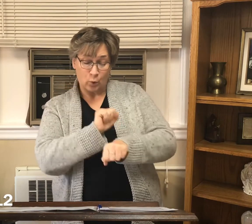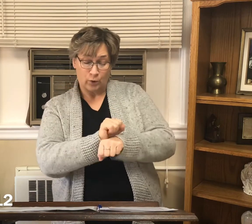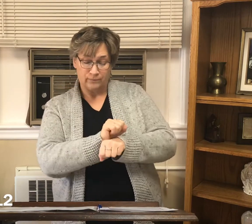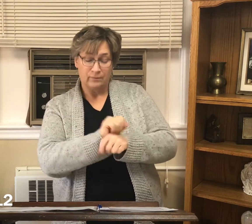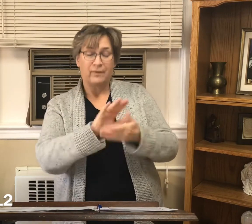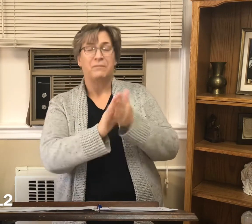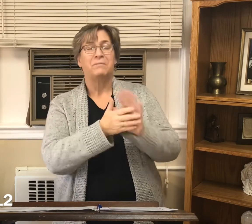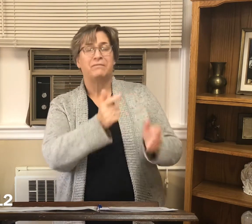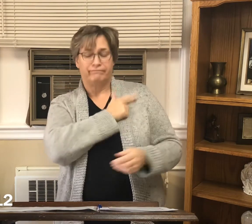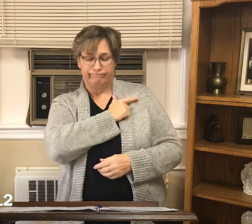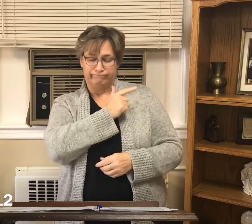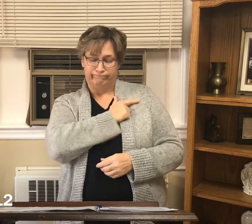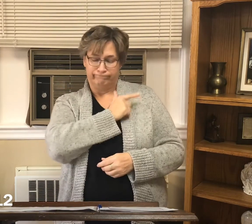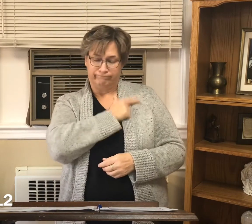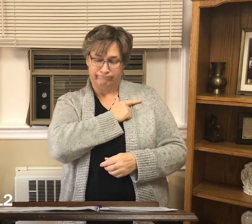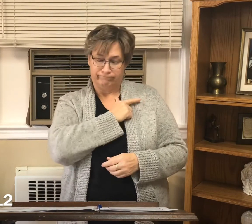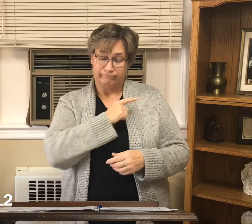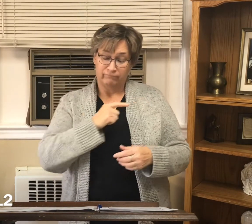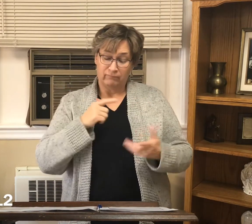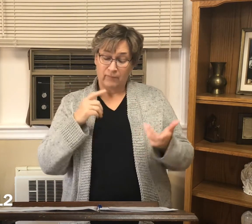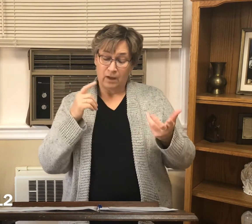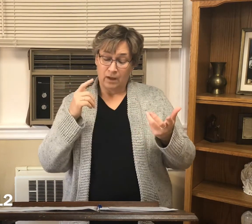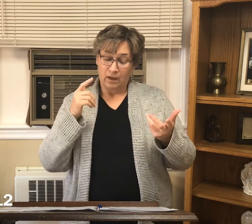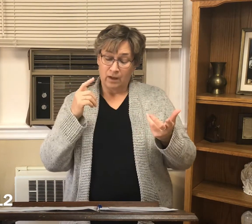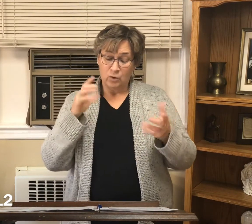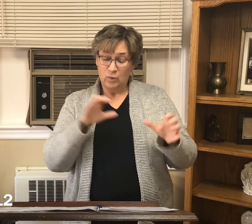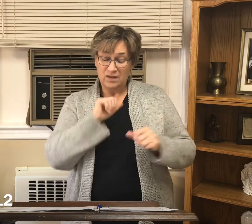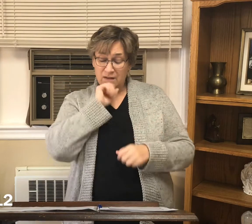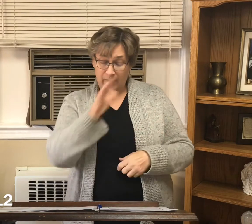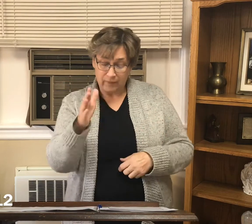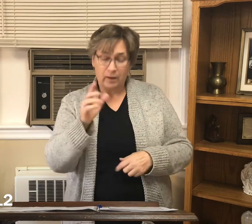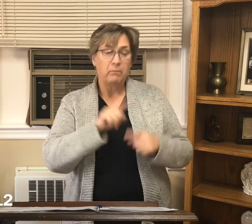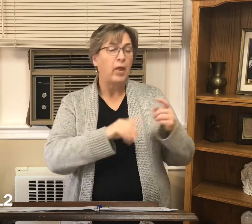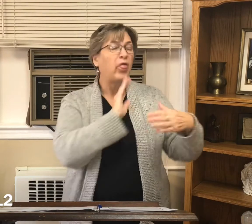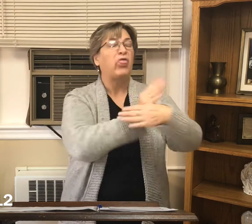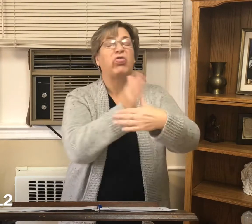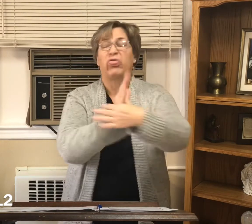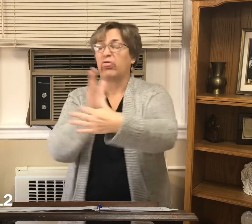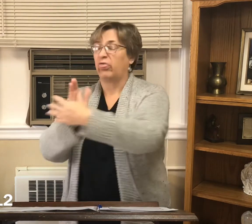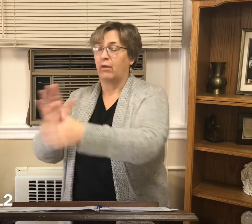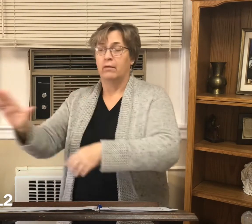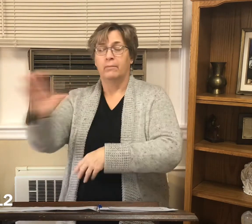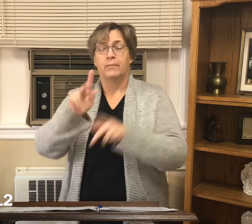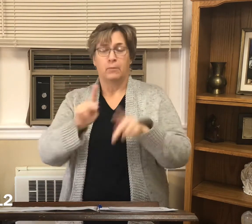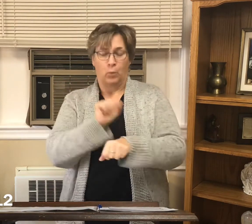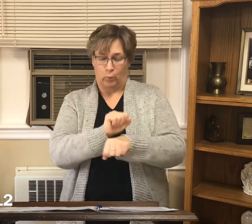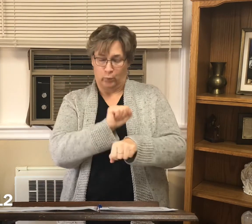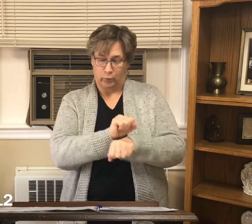you in a disorderly way by not keeping busy but minding the business of others